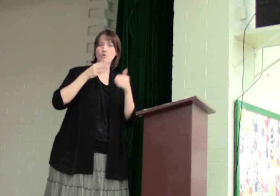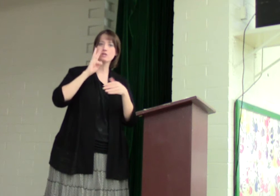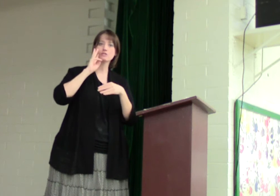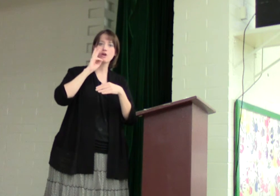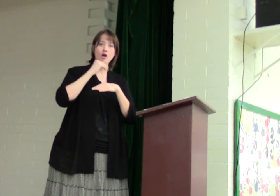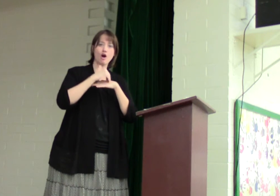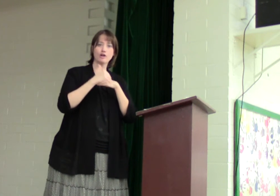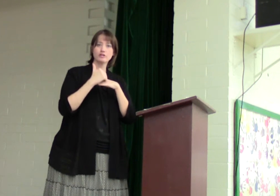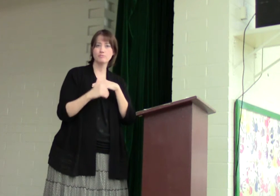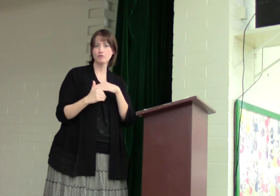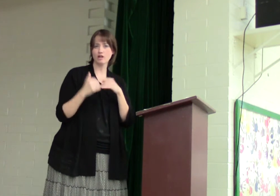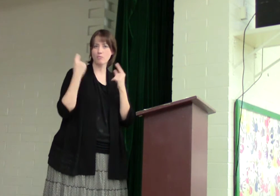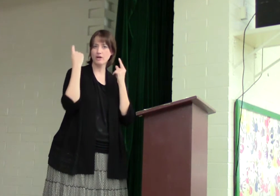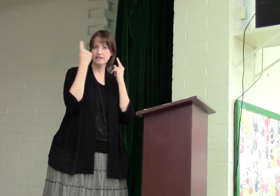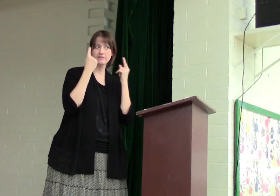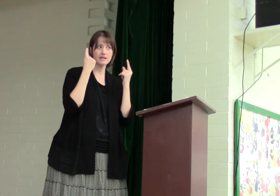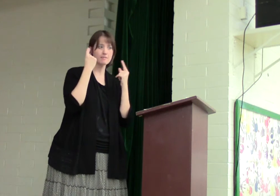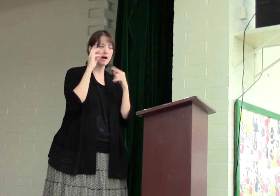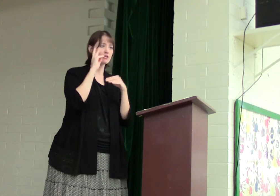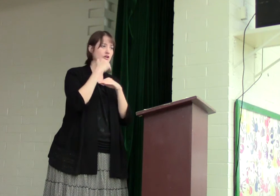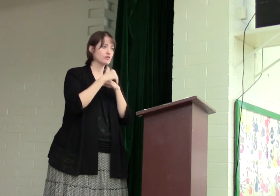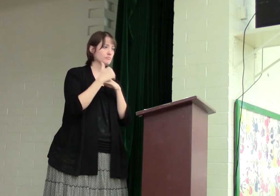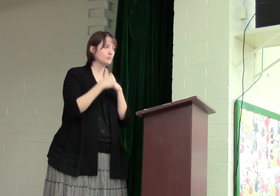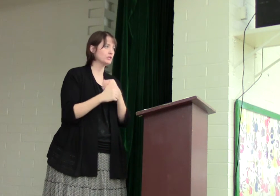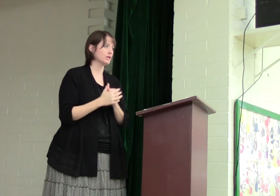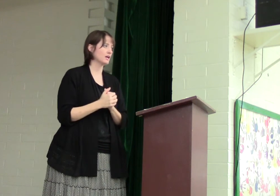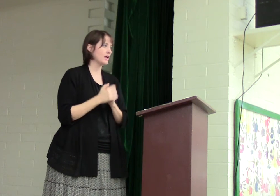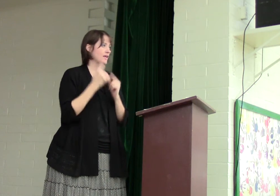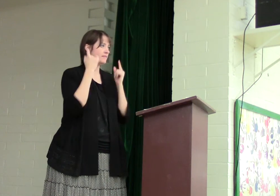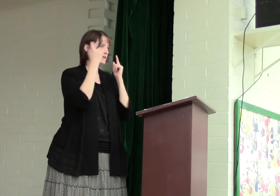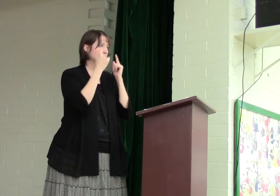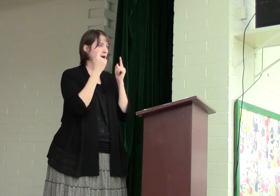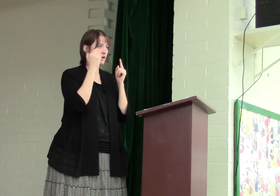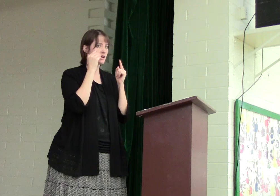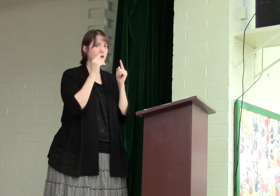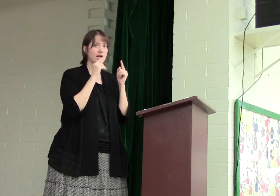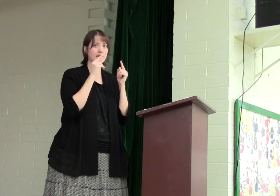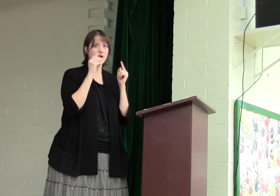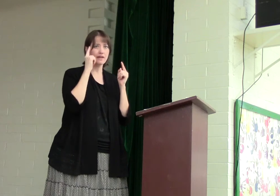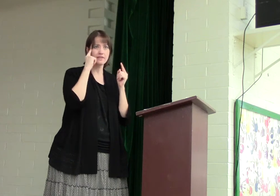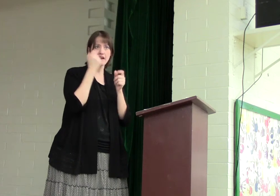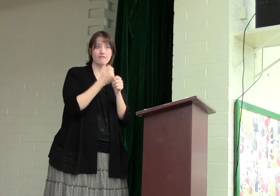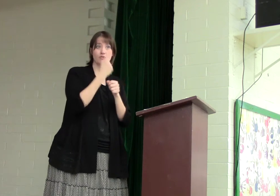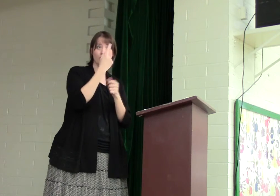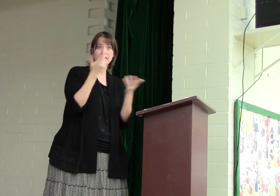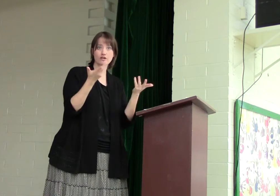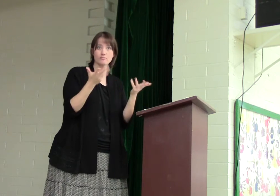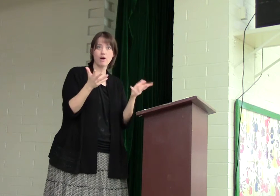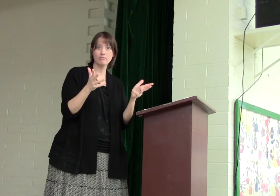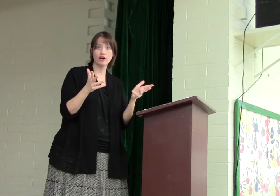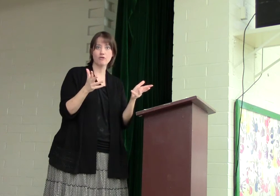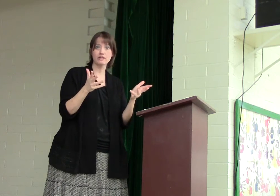focus on communion. I wanted to think about communion. Think about, and I think everyone here has probably already